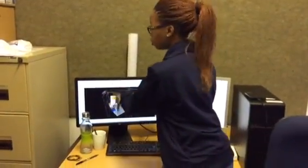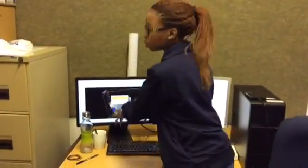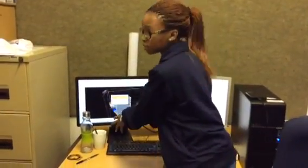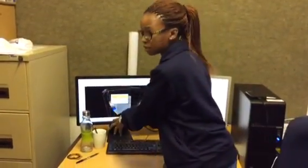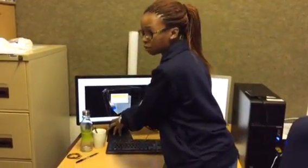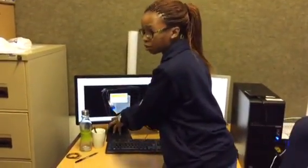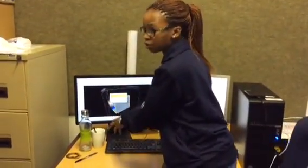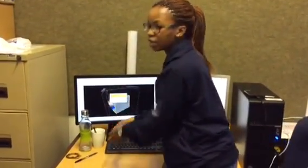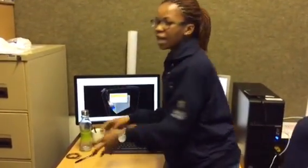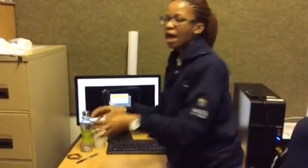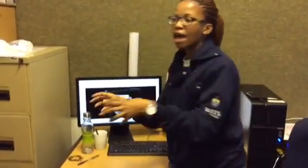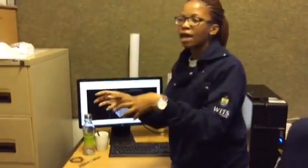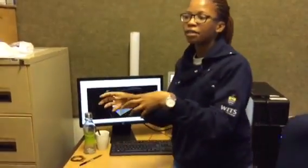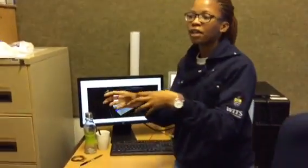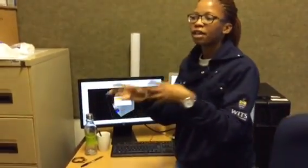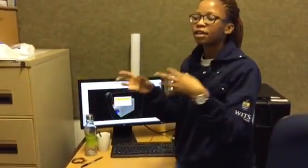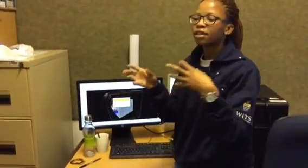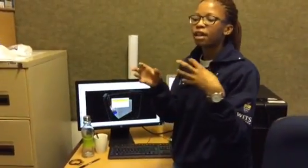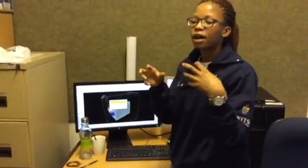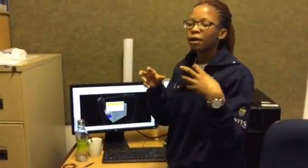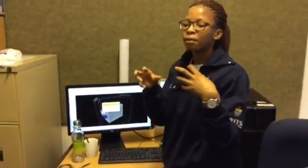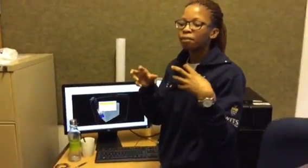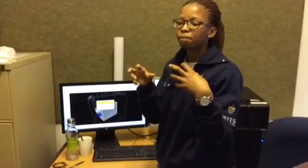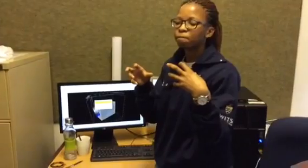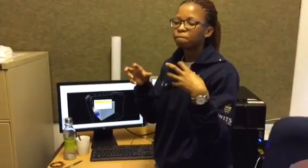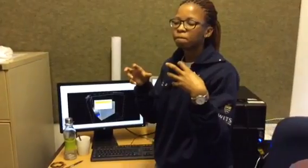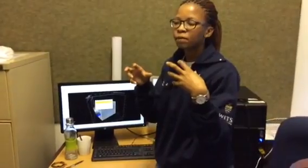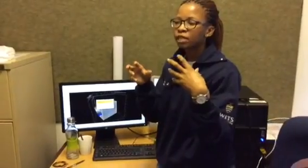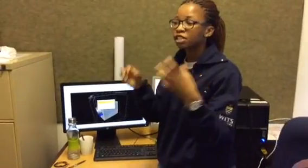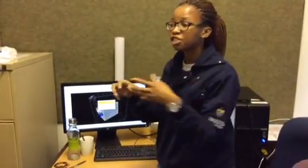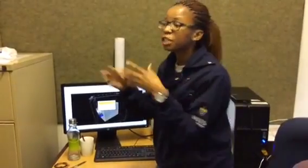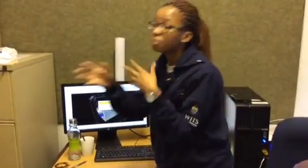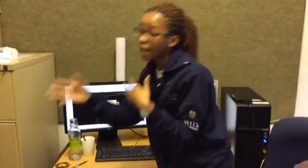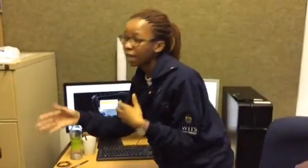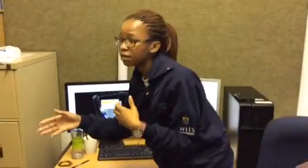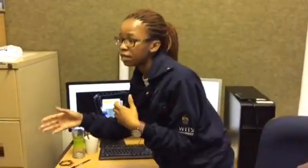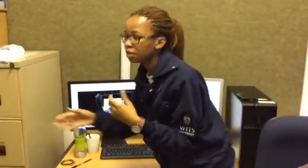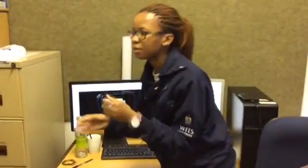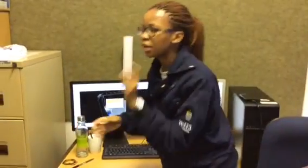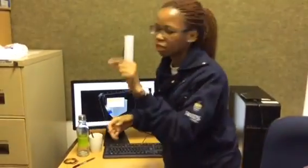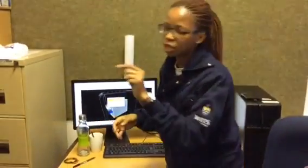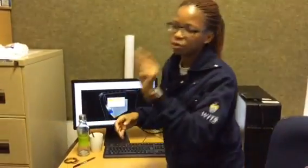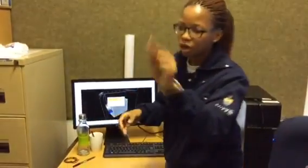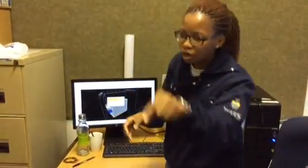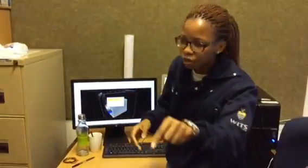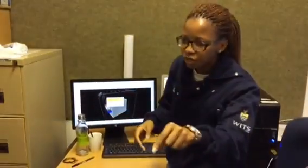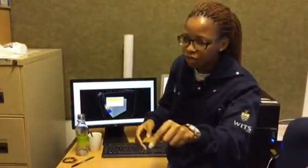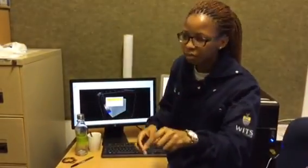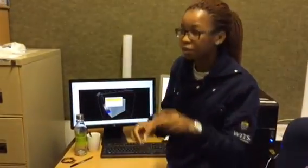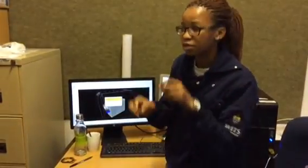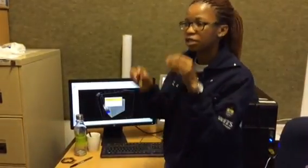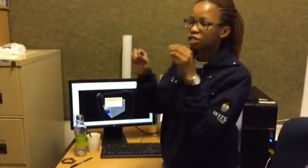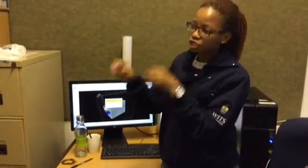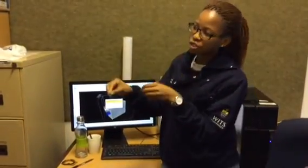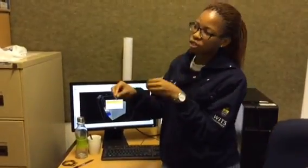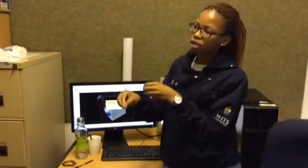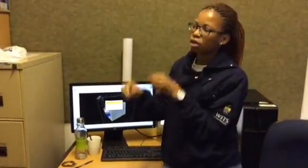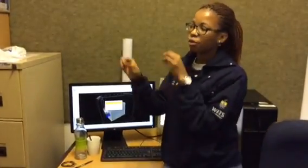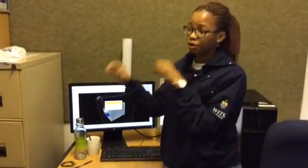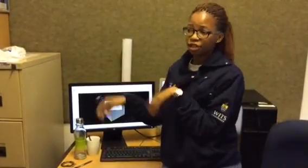use this model and they can essentially plan and be like okay we can't go there because chances are we're